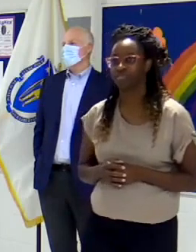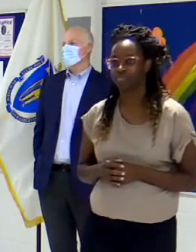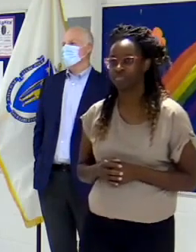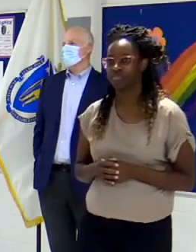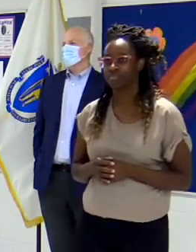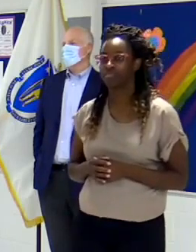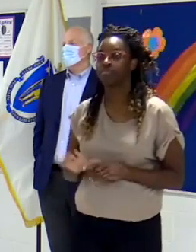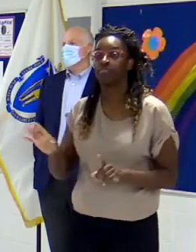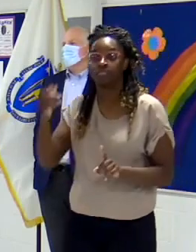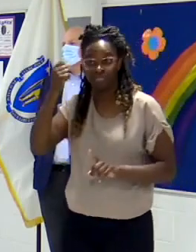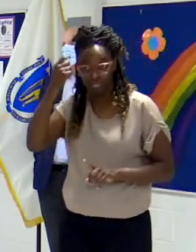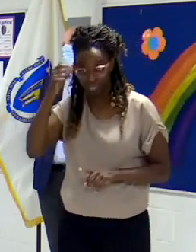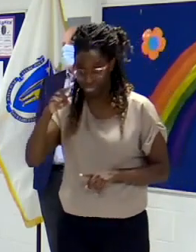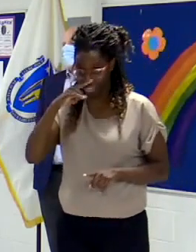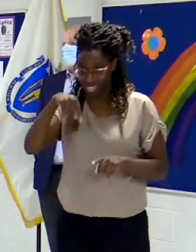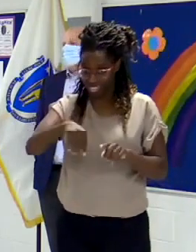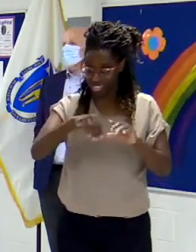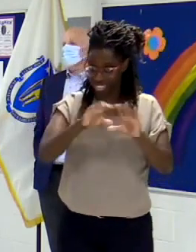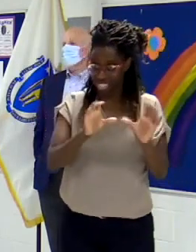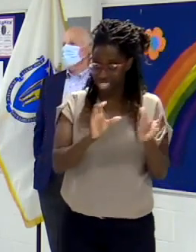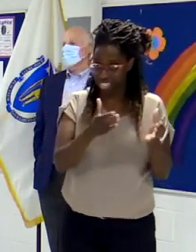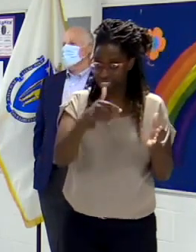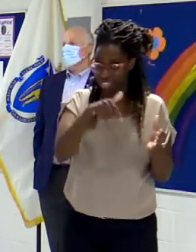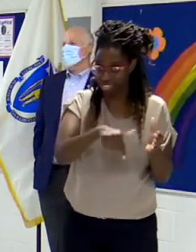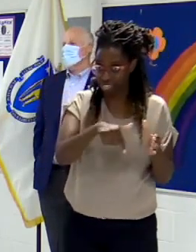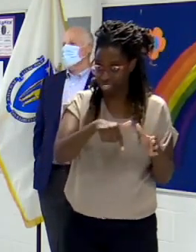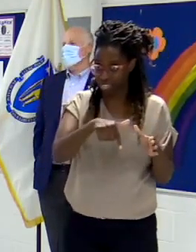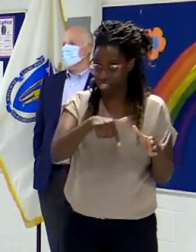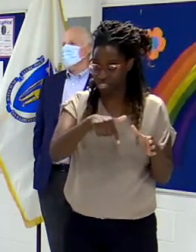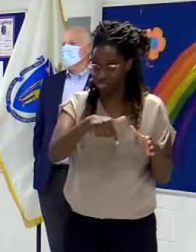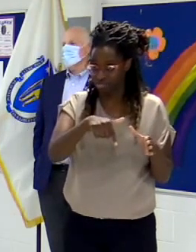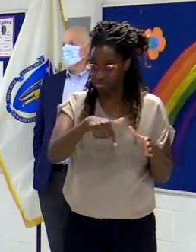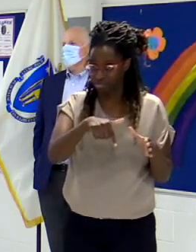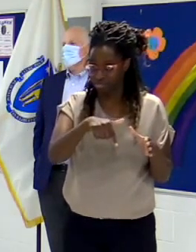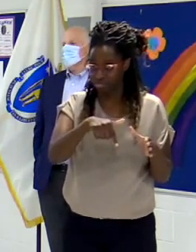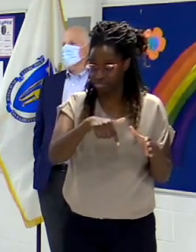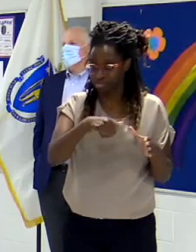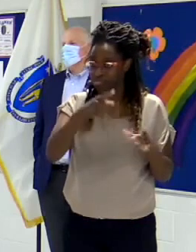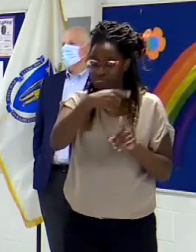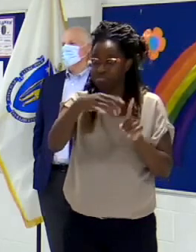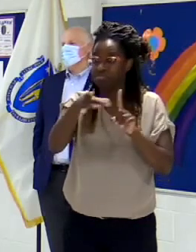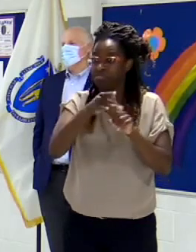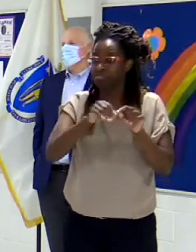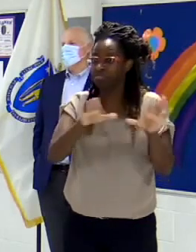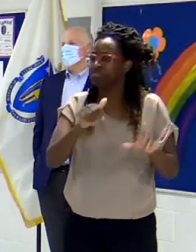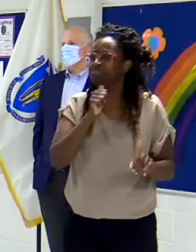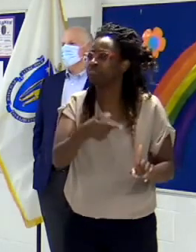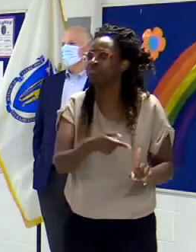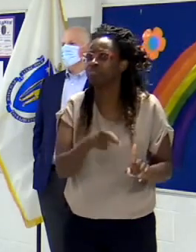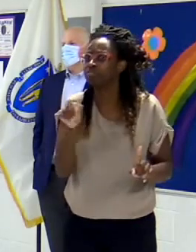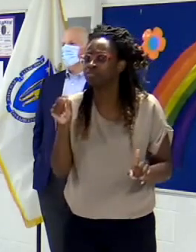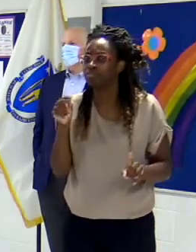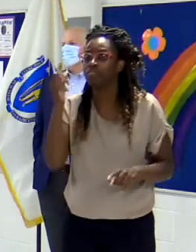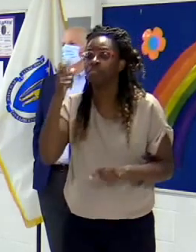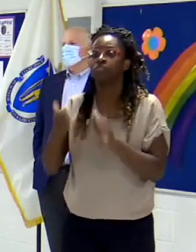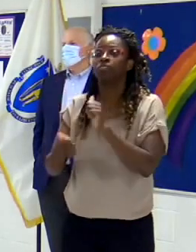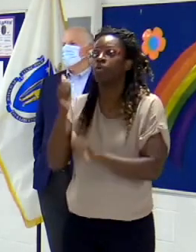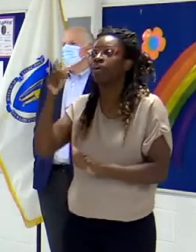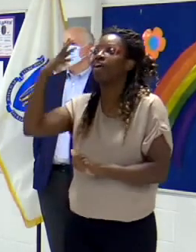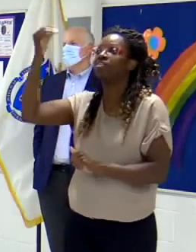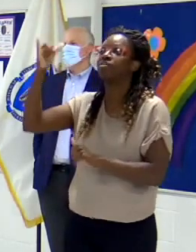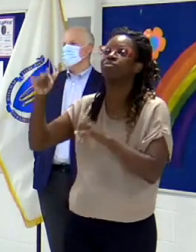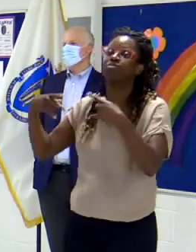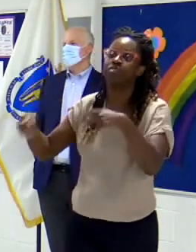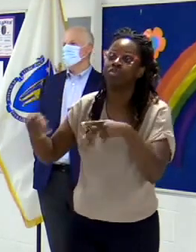kids in schools, um, are not where the vast majority of community transmission takes place. And the best example of all of that is